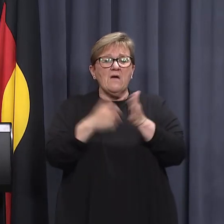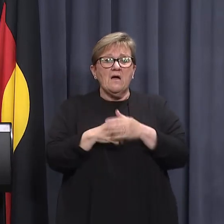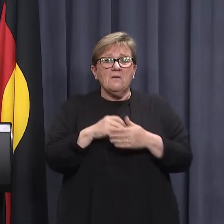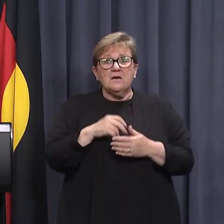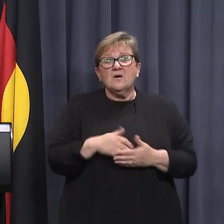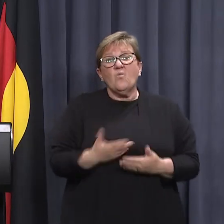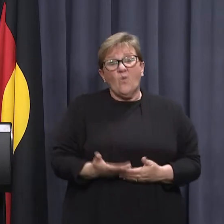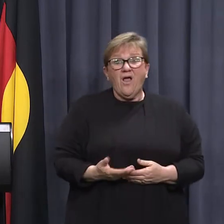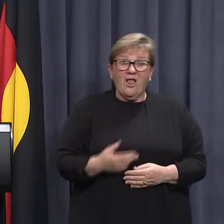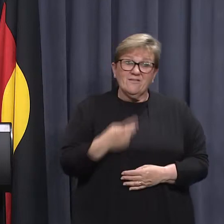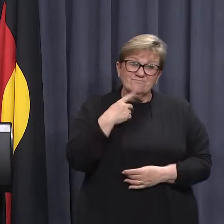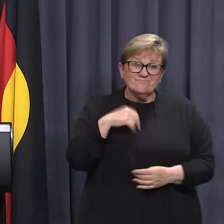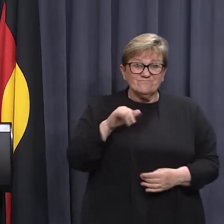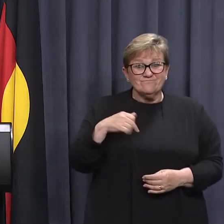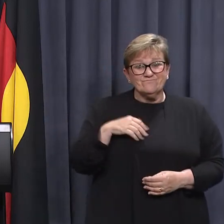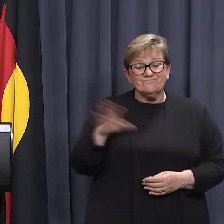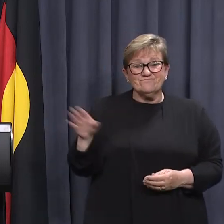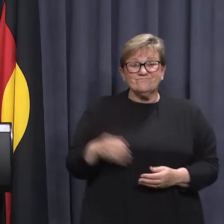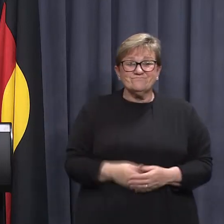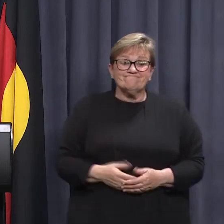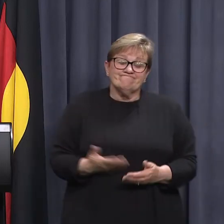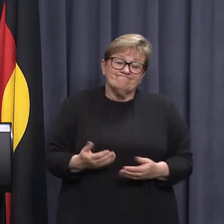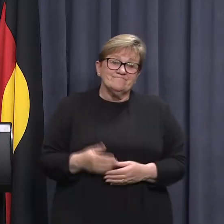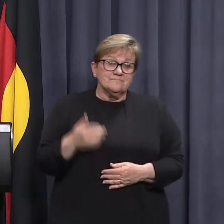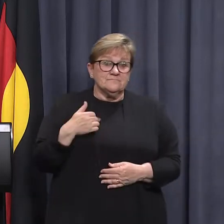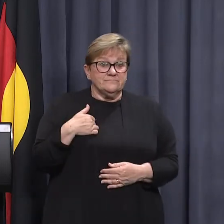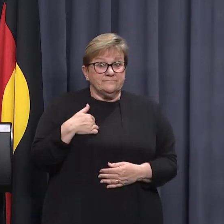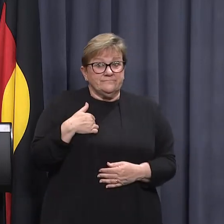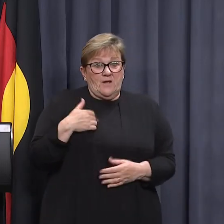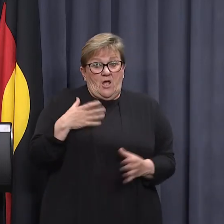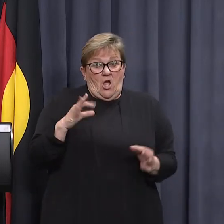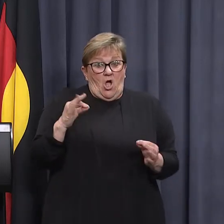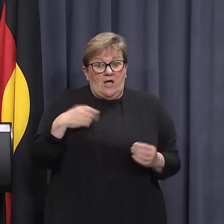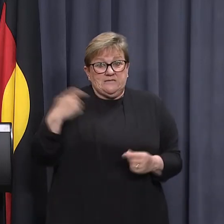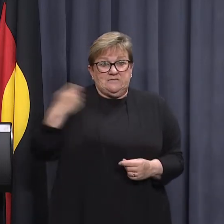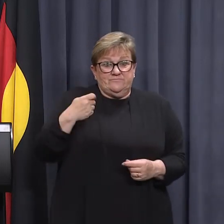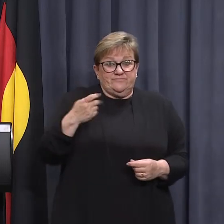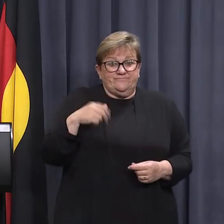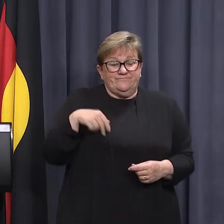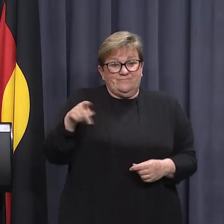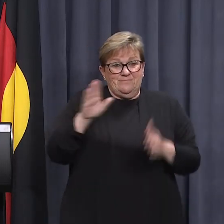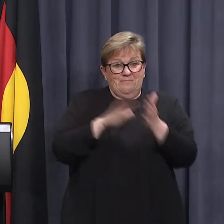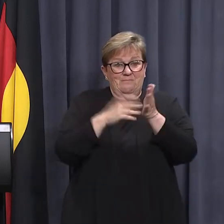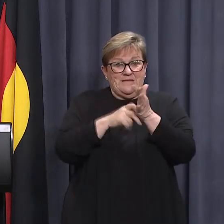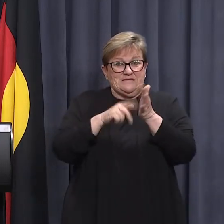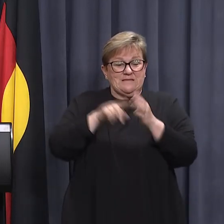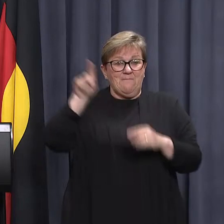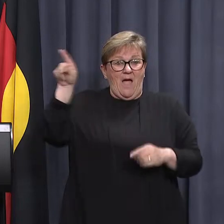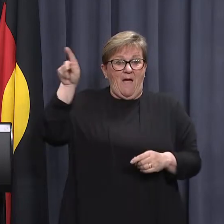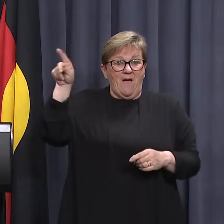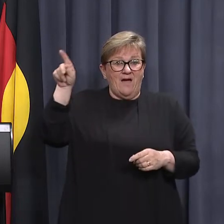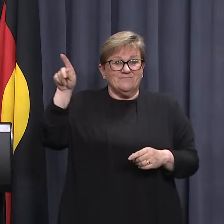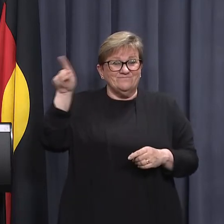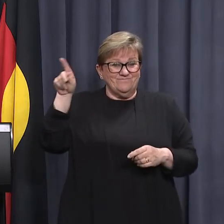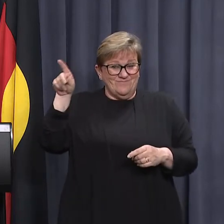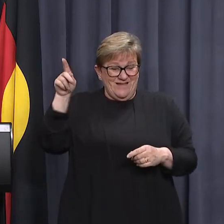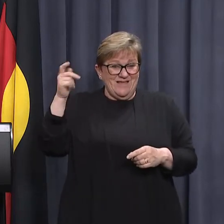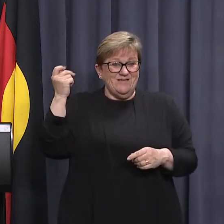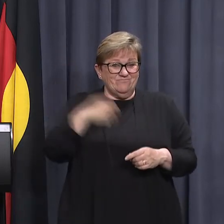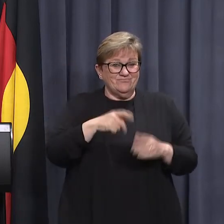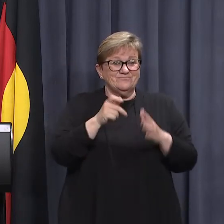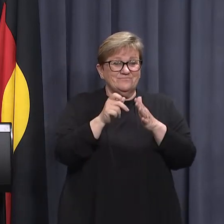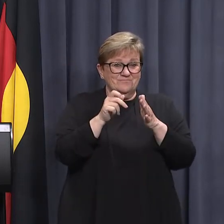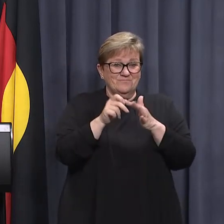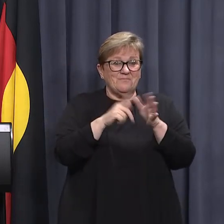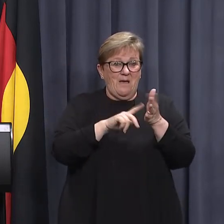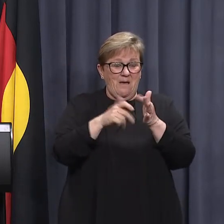Well, I'm scheduled to. You know, I'm not the one who brought this legal action. It's Mr. Palmer. So he's the one who's brought the legal action.